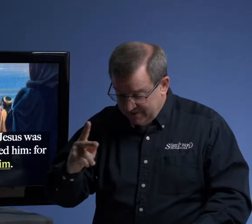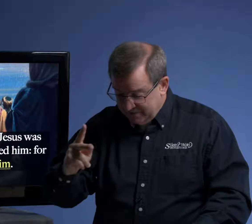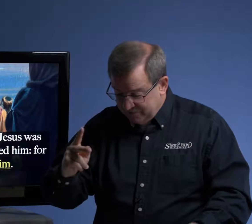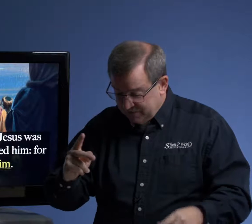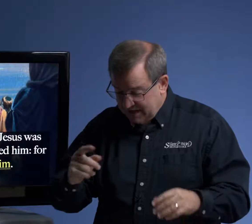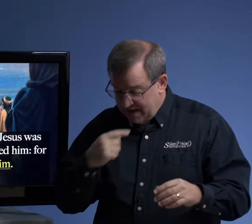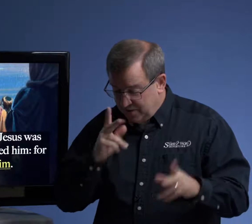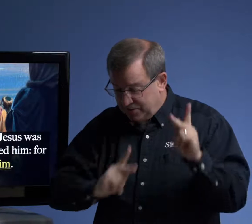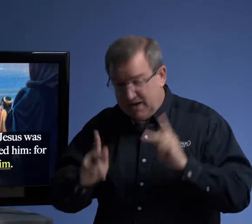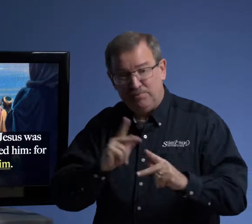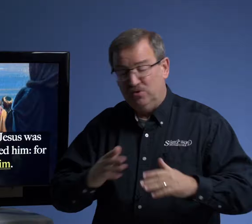and the people